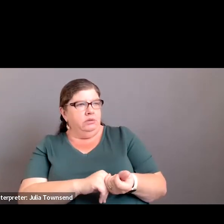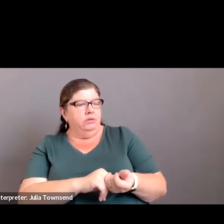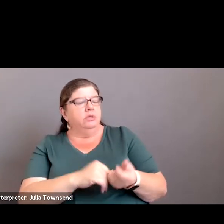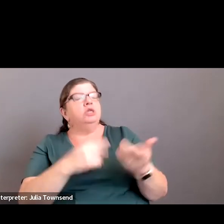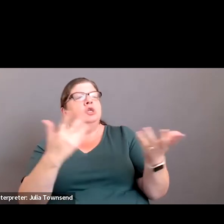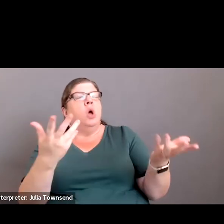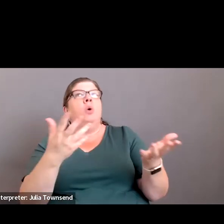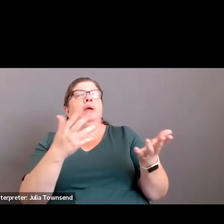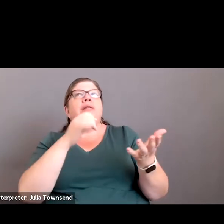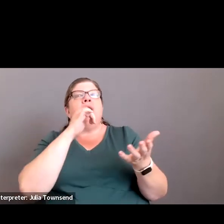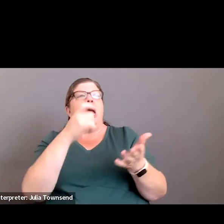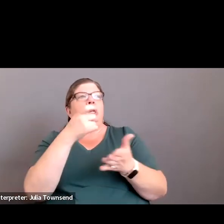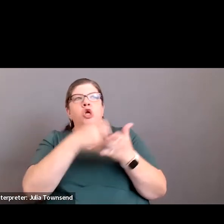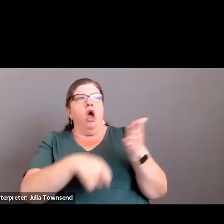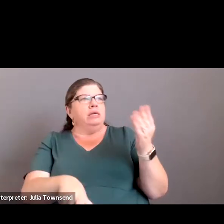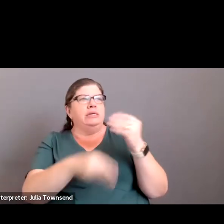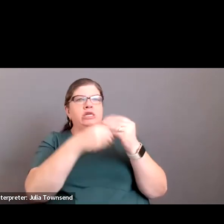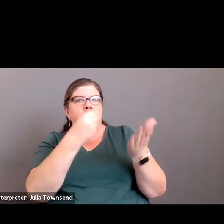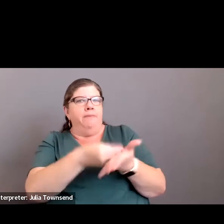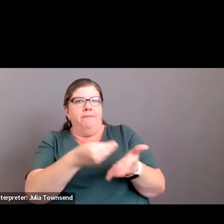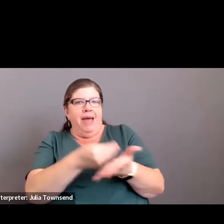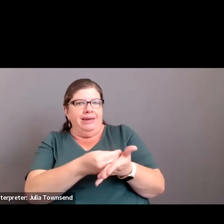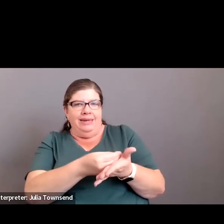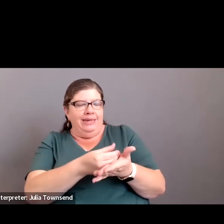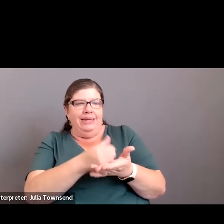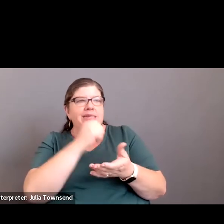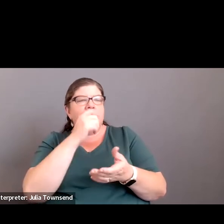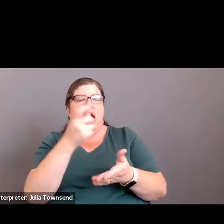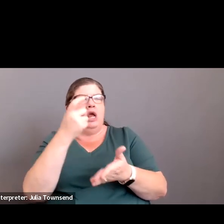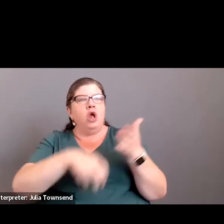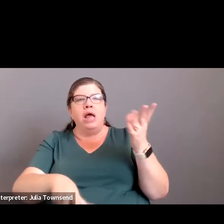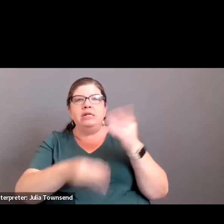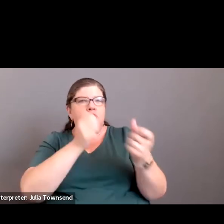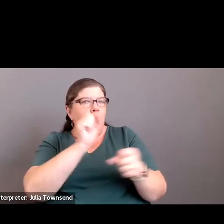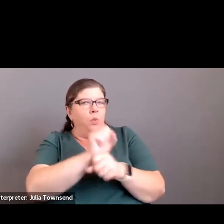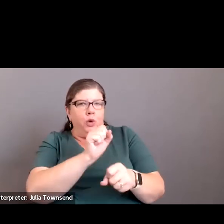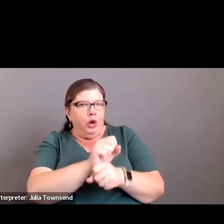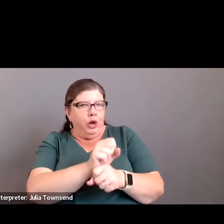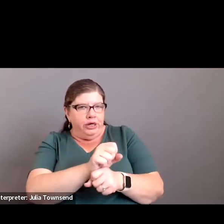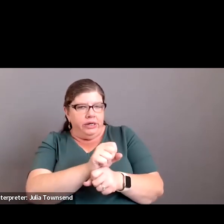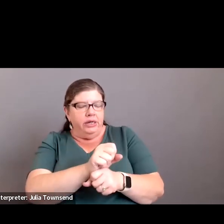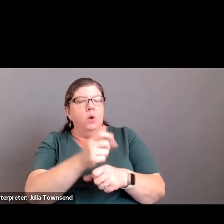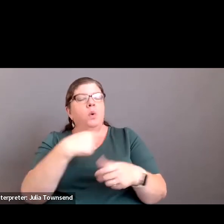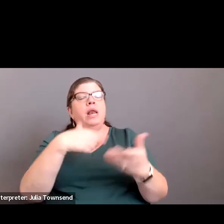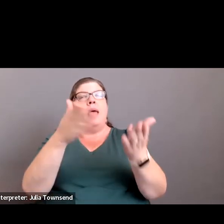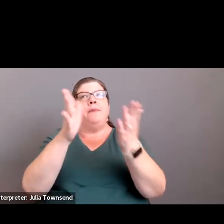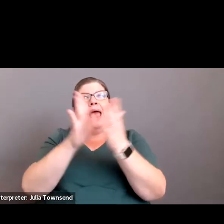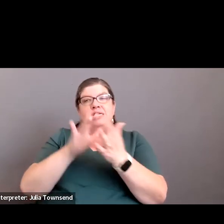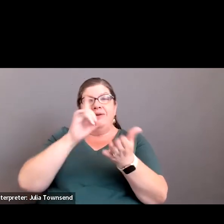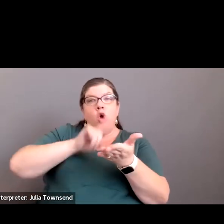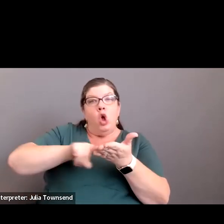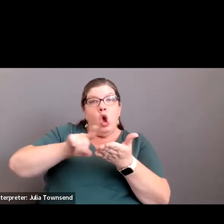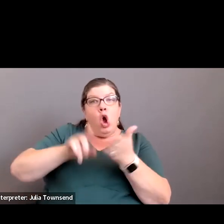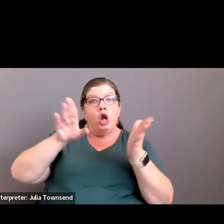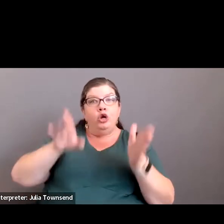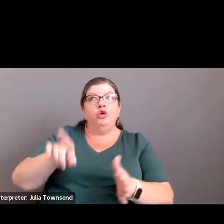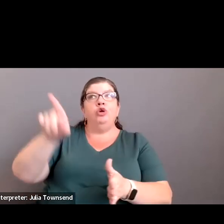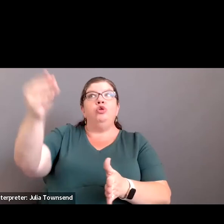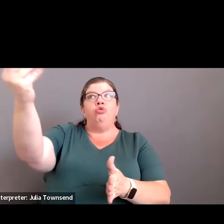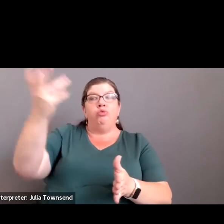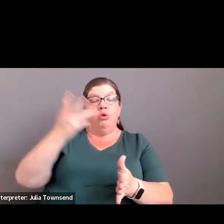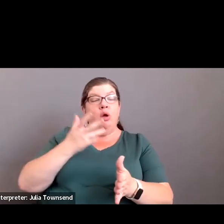So – and that's not going to cost any additional money. It's not going to cost additional work. What I'm asking is for the auditor to say,